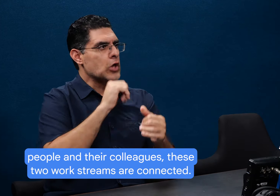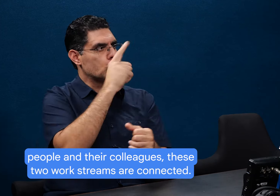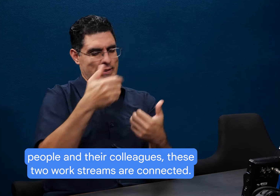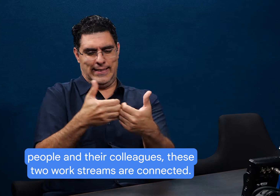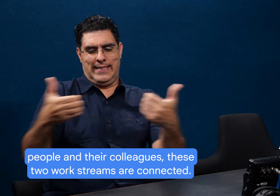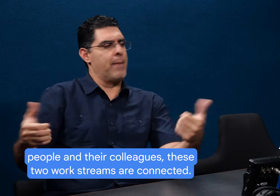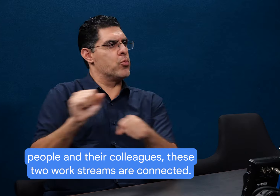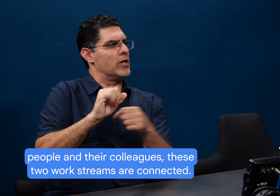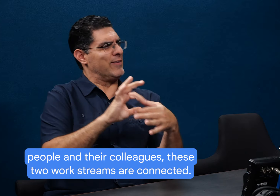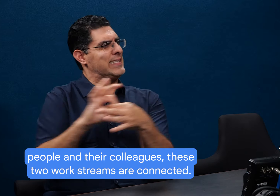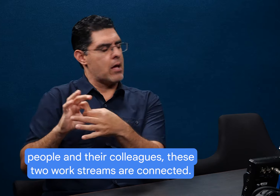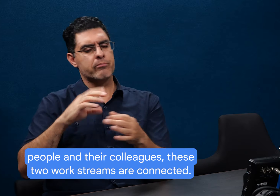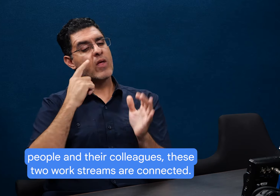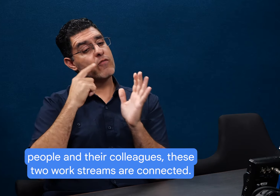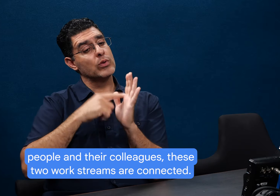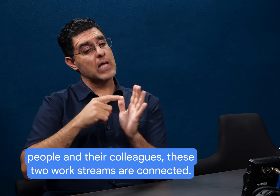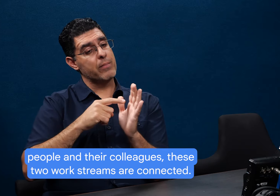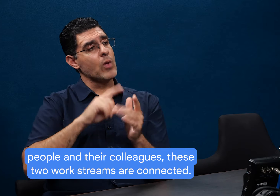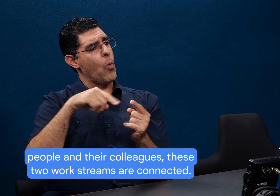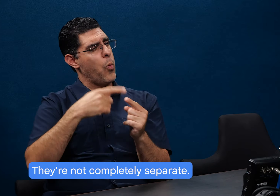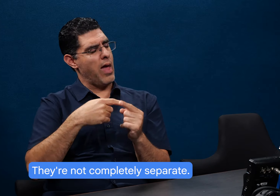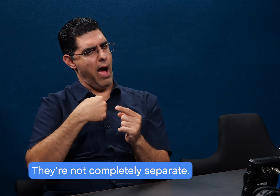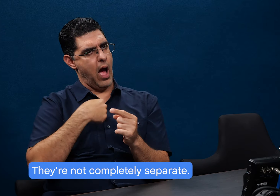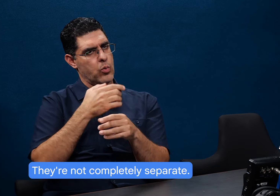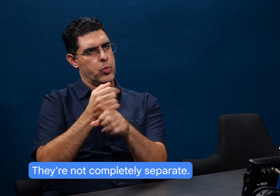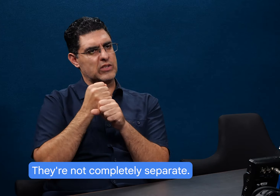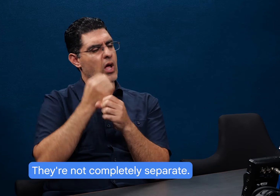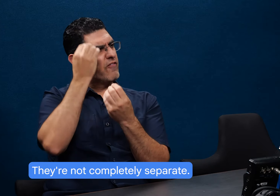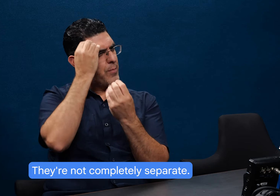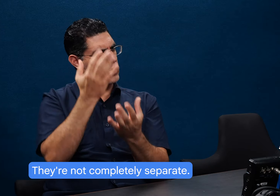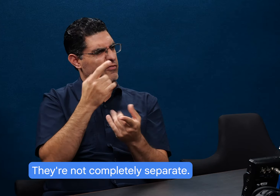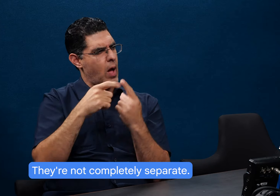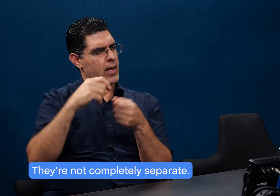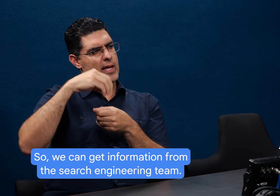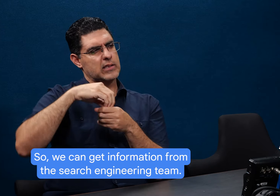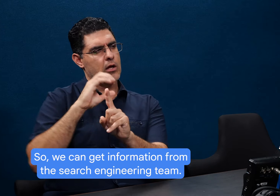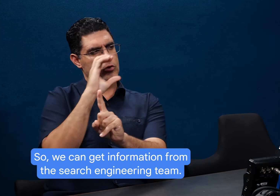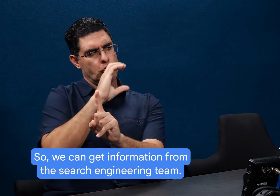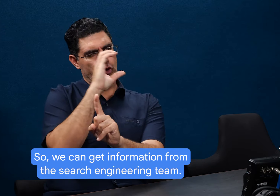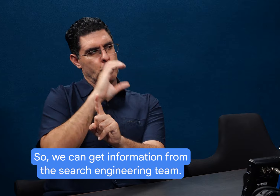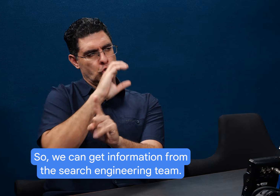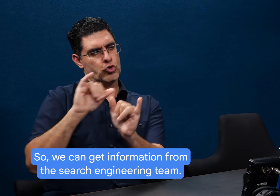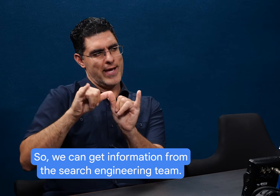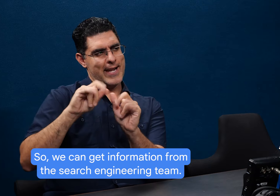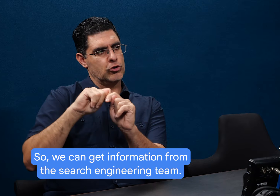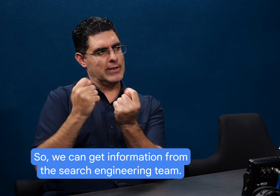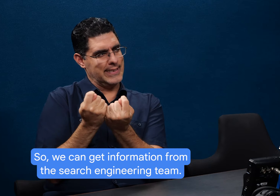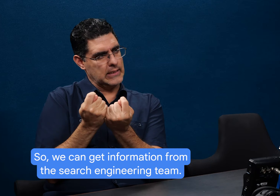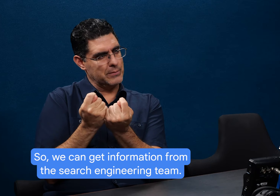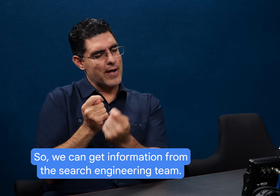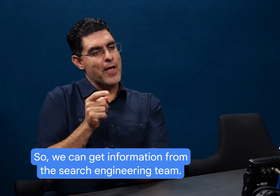people and their colleagues, these two work streams are connected. They're not completely separate. So we can get